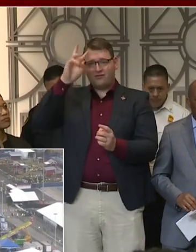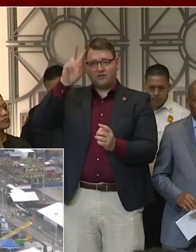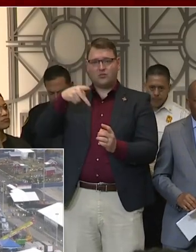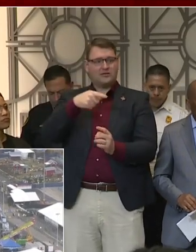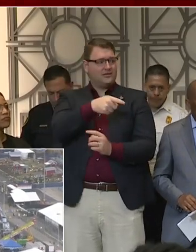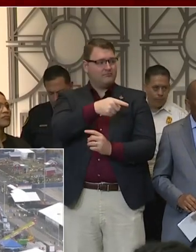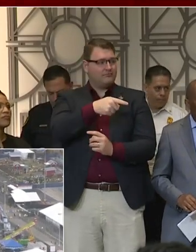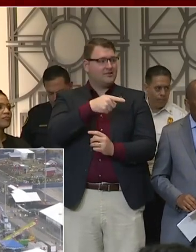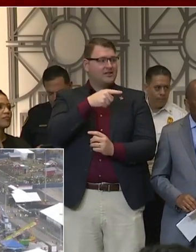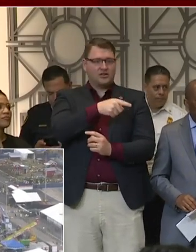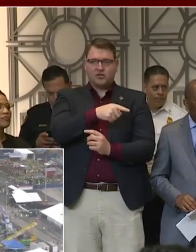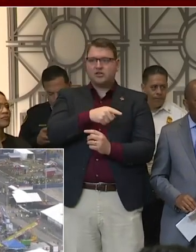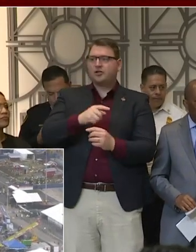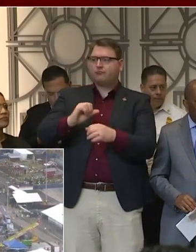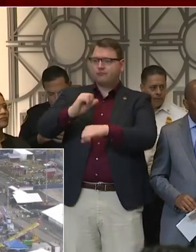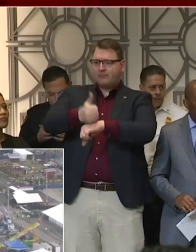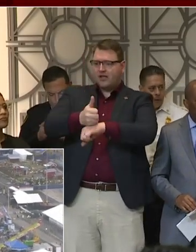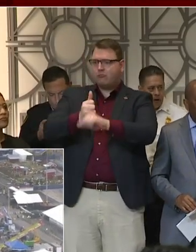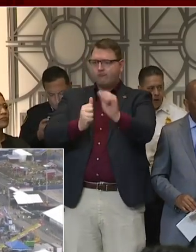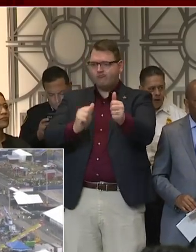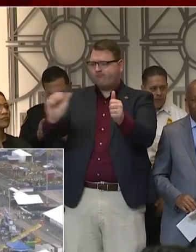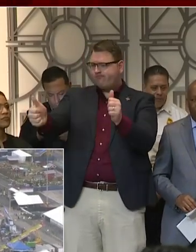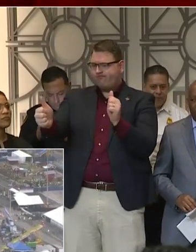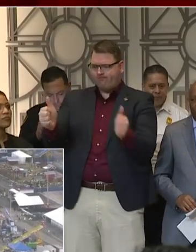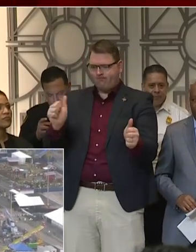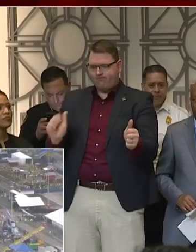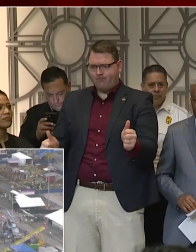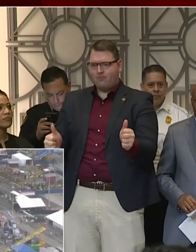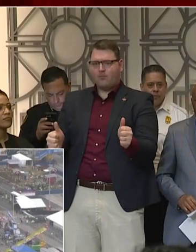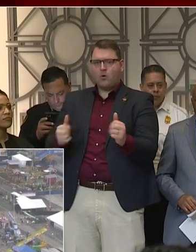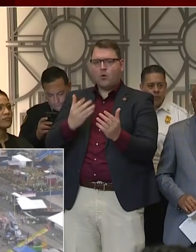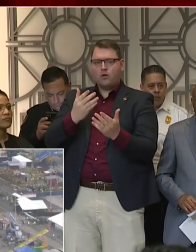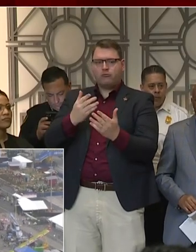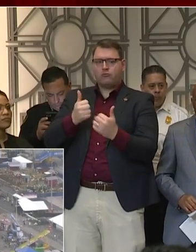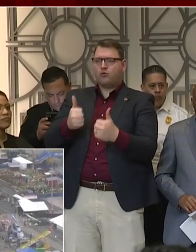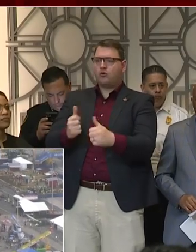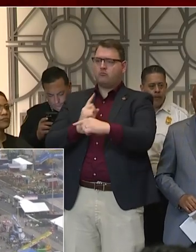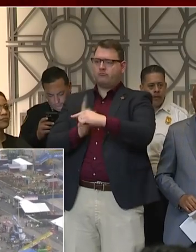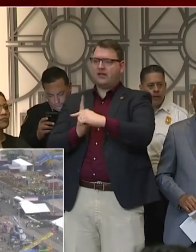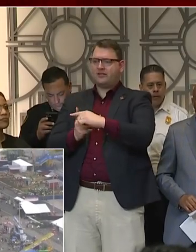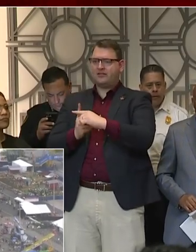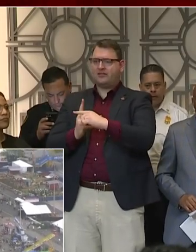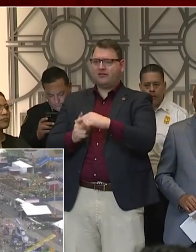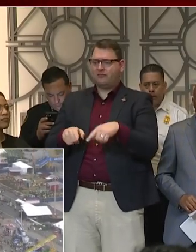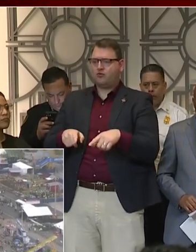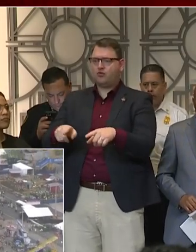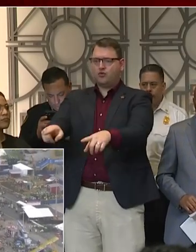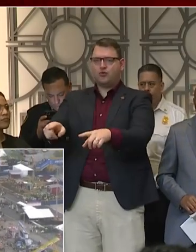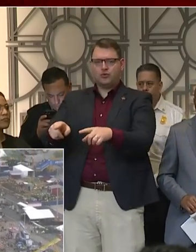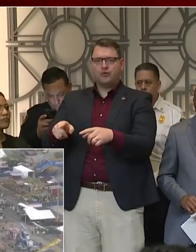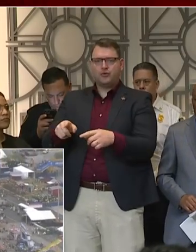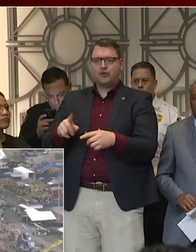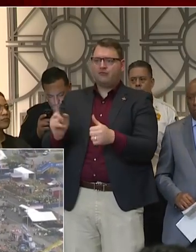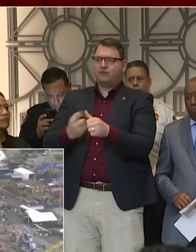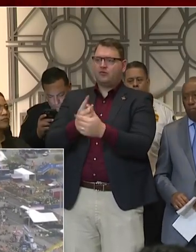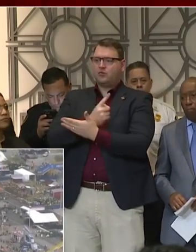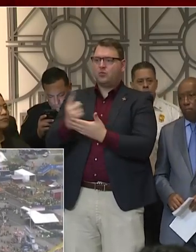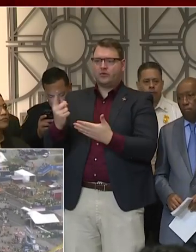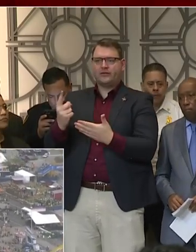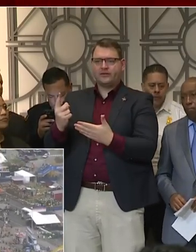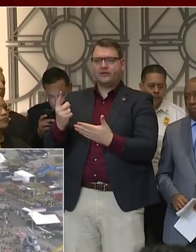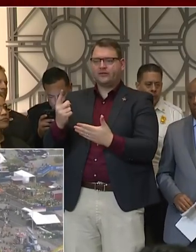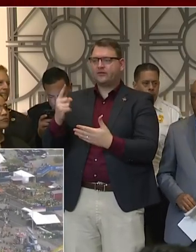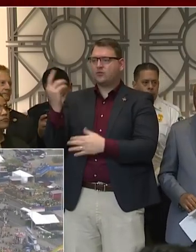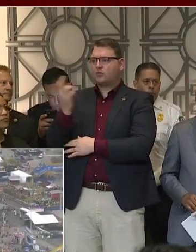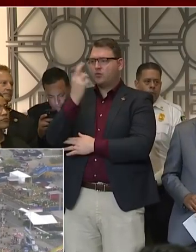every possible precaution on the grounds during the first week of the Houston Livestock Show and Rodeo. So we have been in constant communication with the city